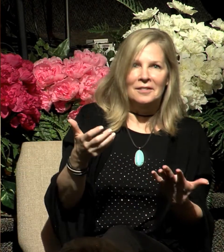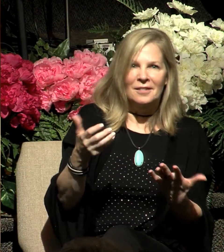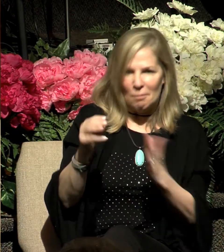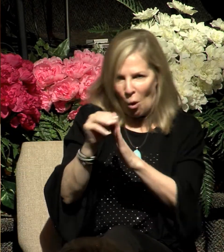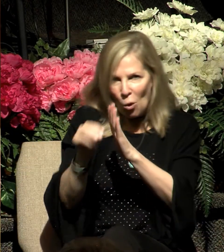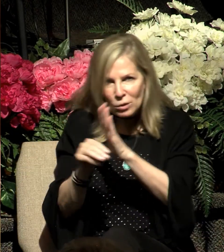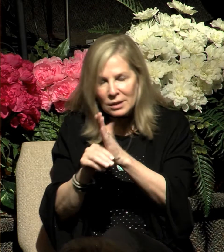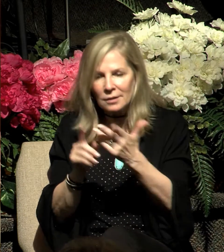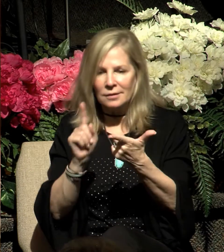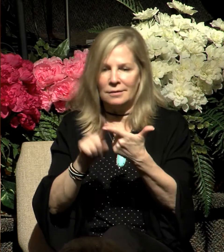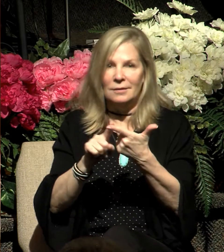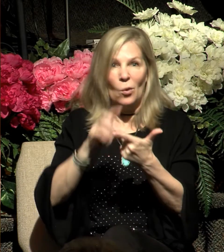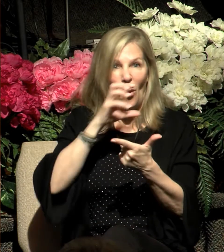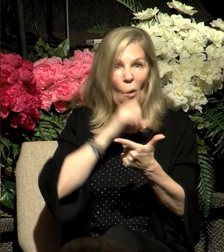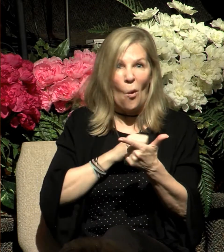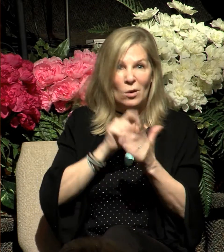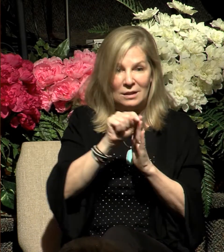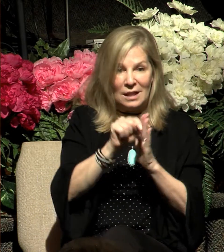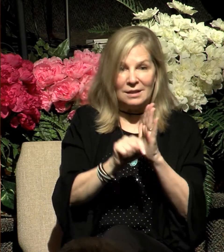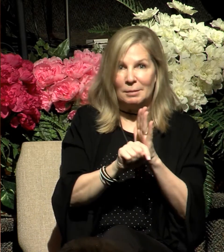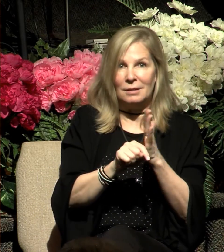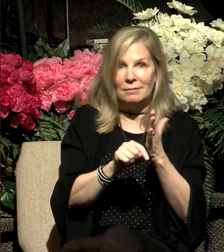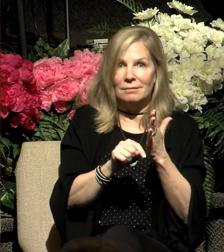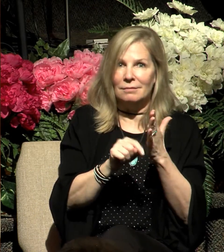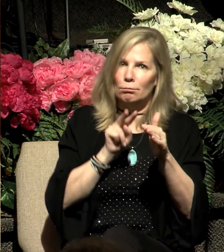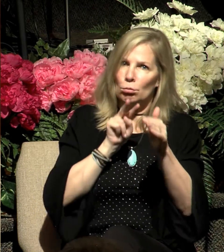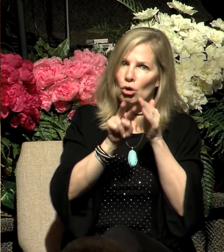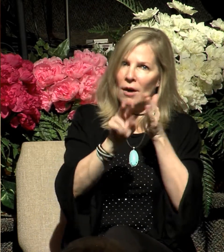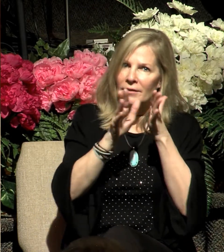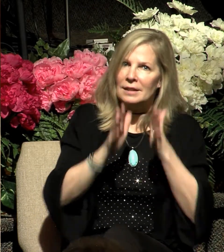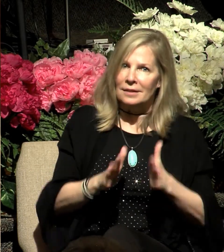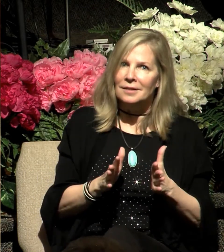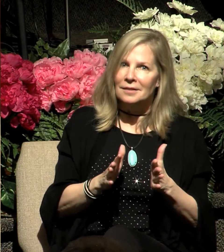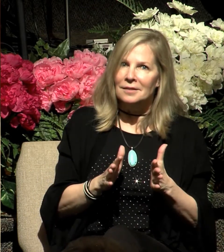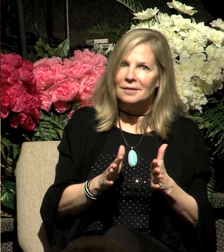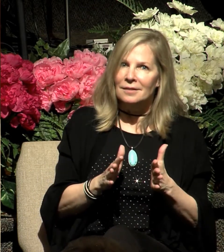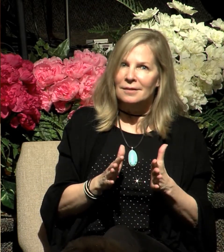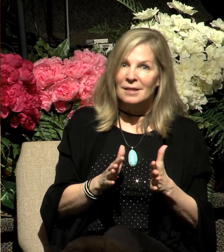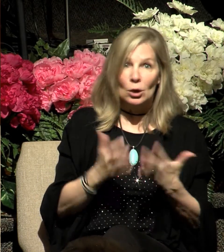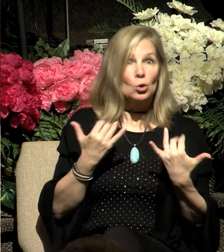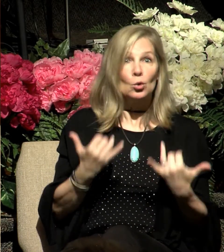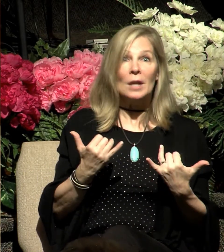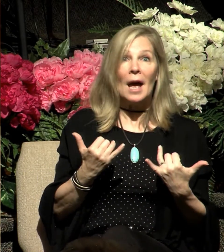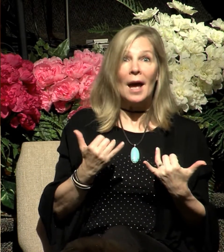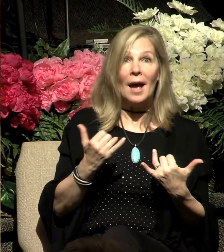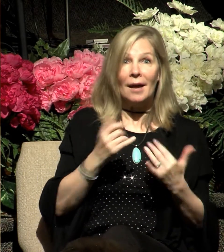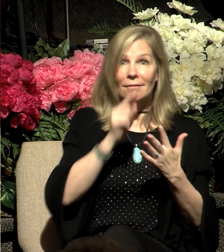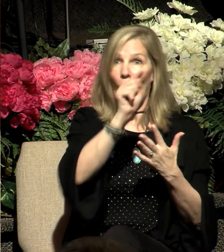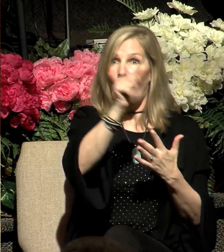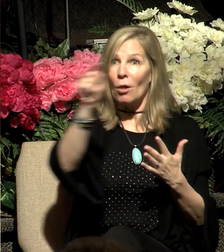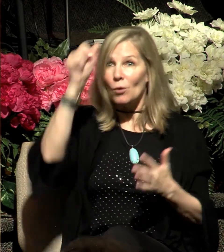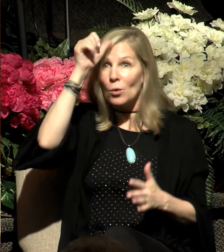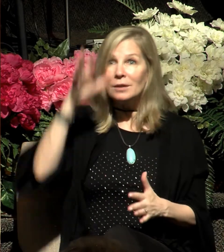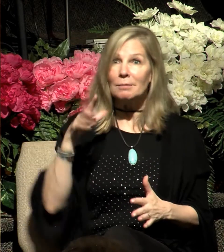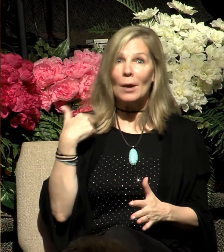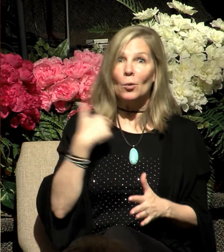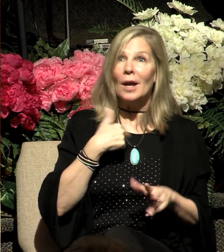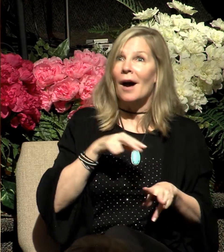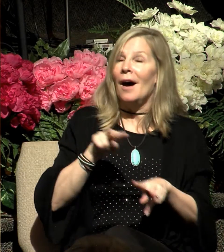Testament prophets, those men we deeply admire today, but they were